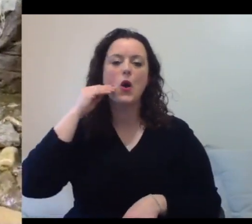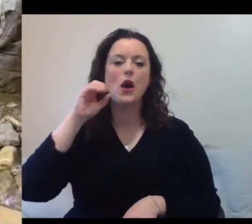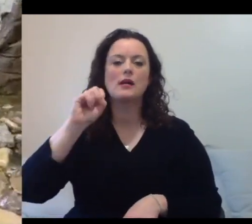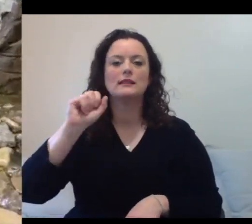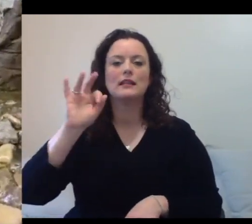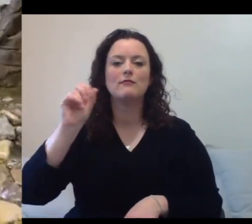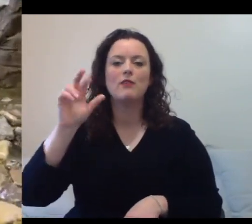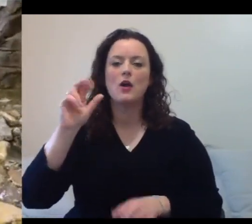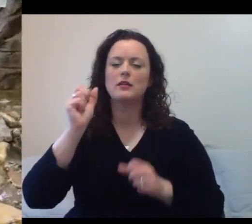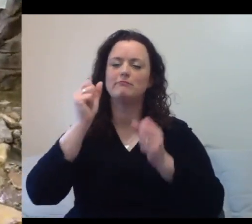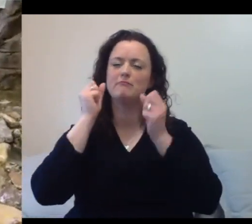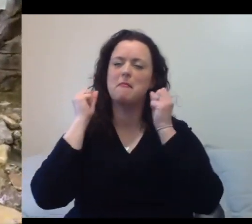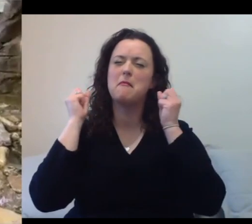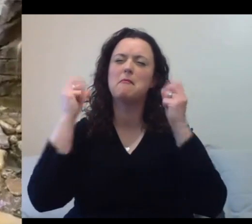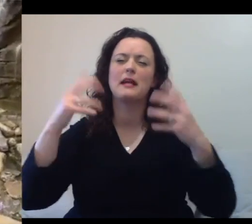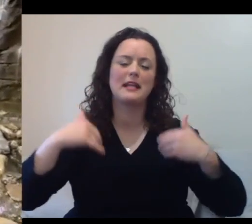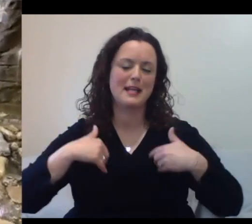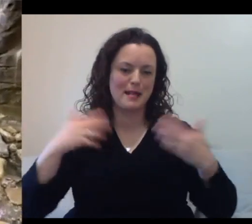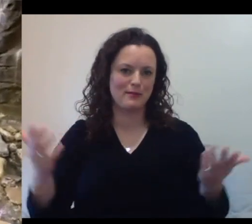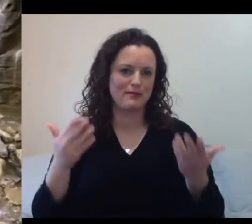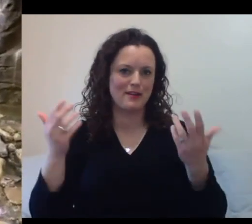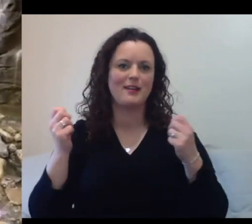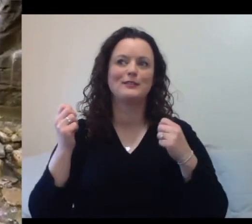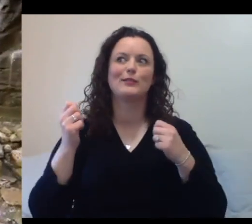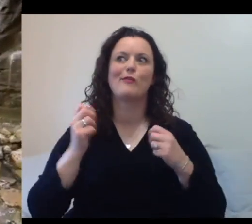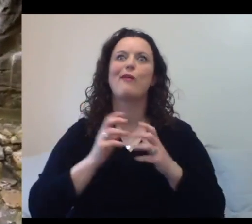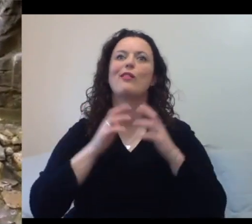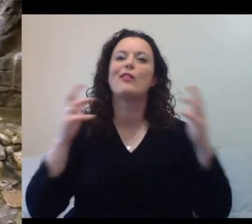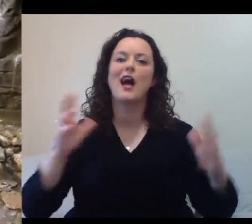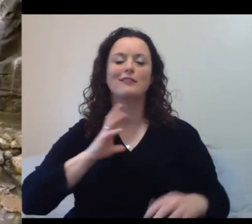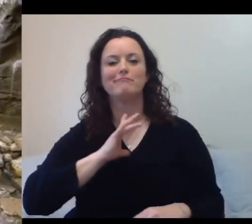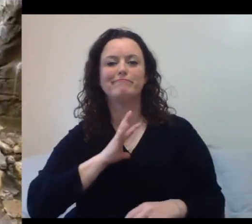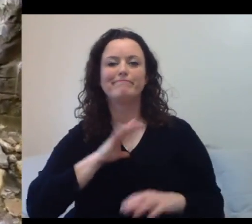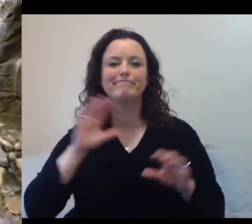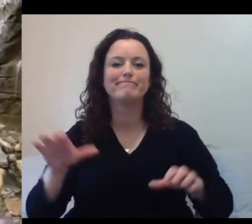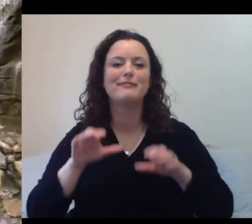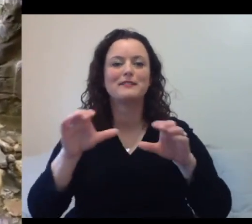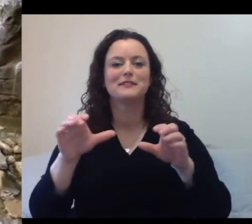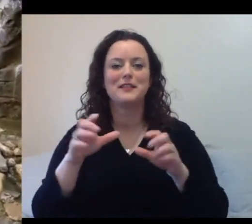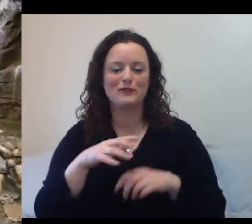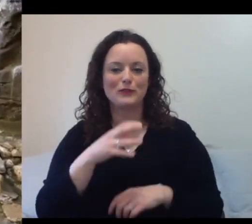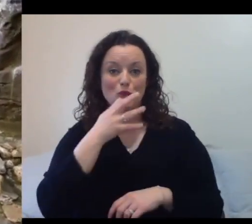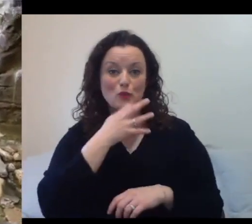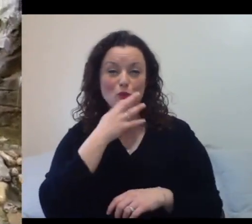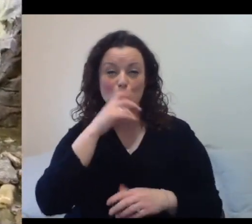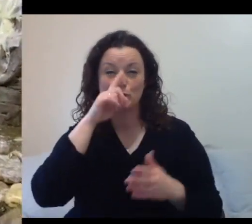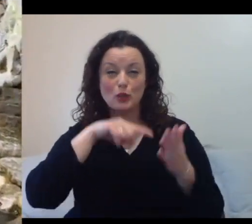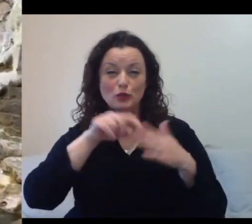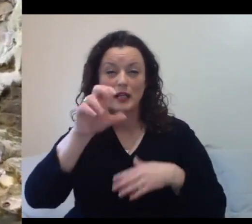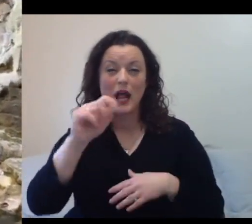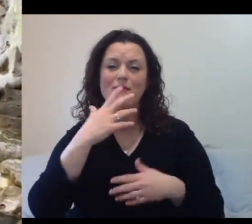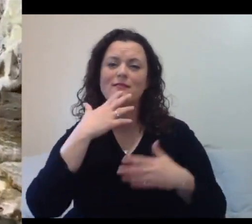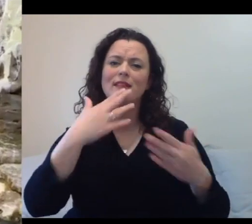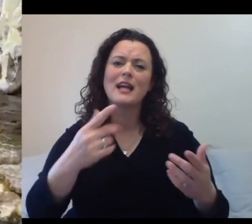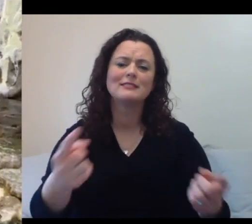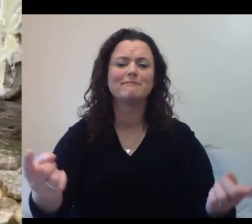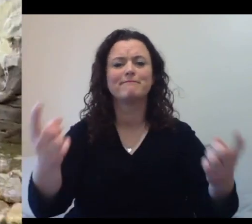there's a lot of cool activities coming your way, so definitely check it out. And thanks for hanging out with us, checking out all these awesome penguins, and